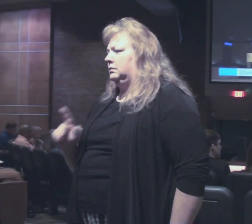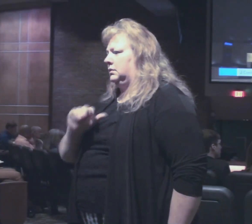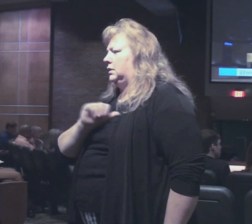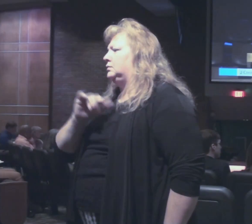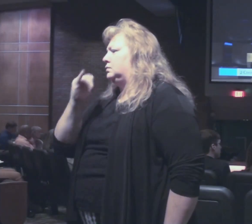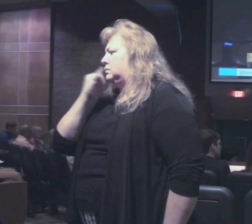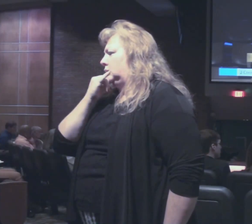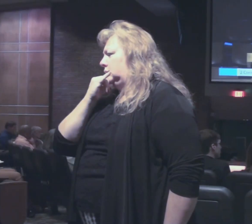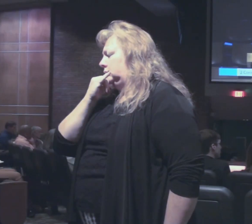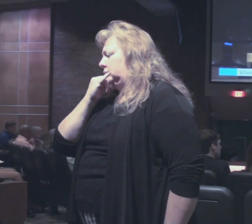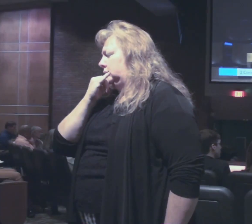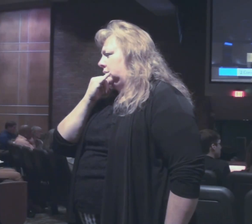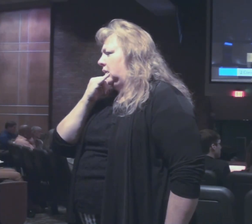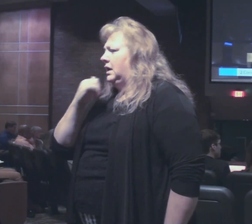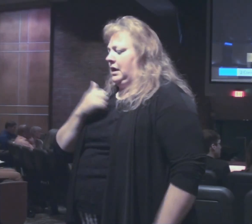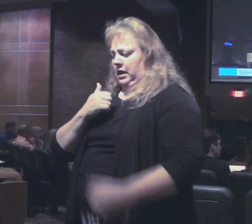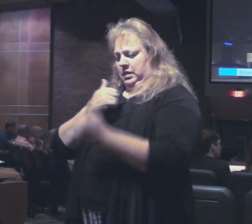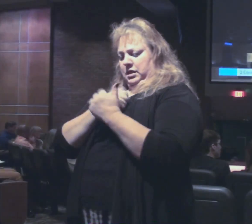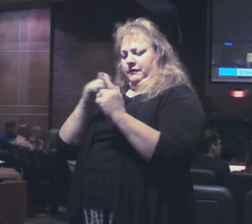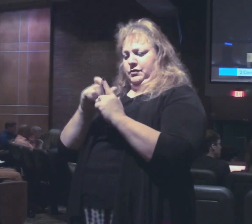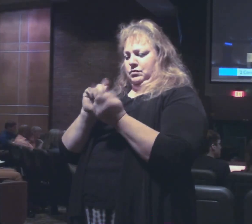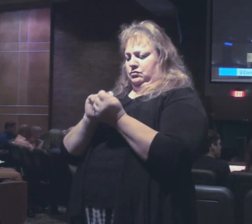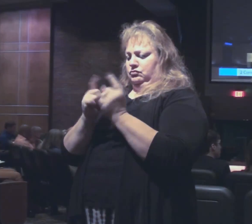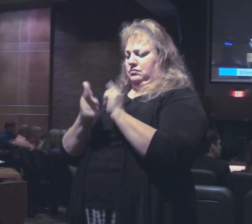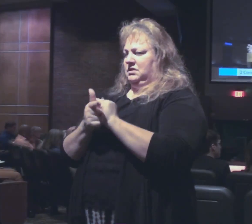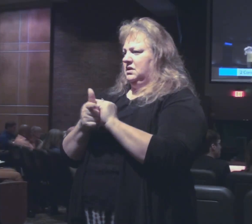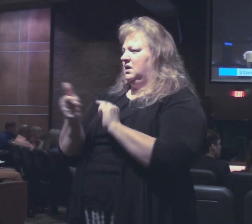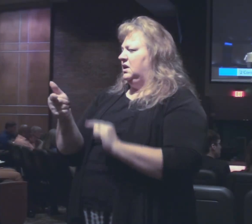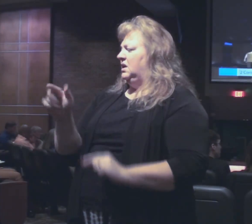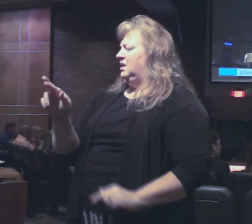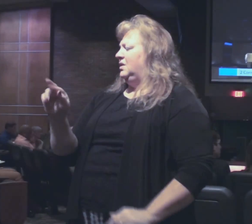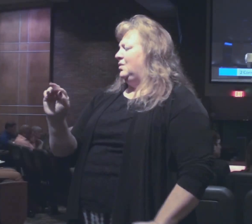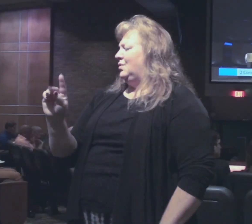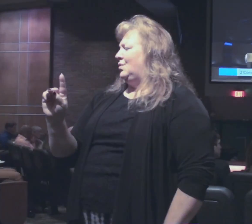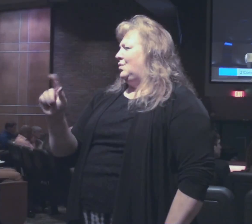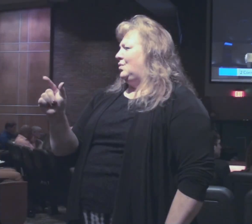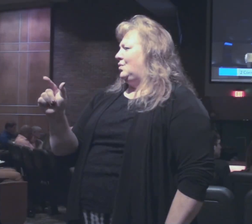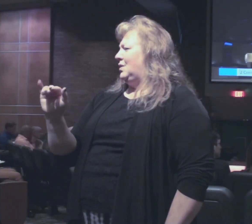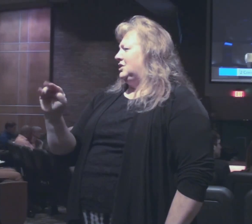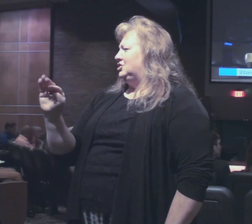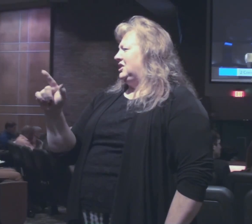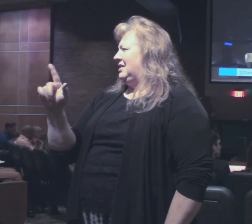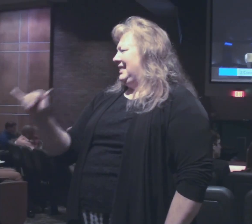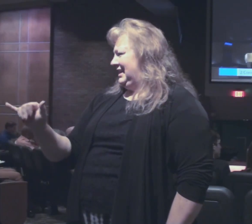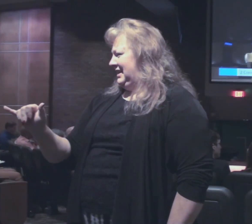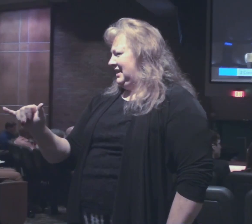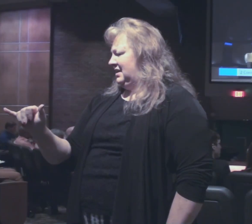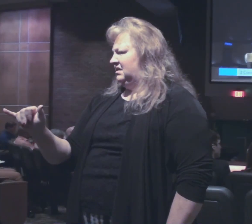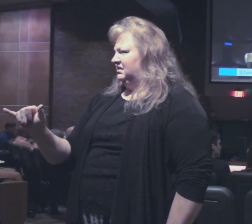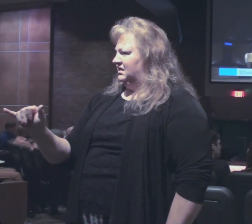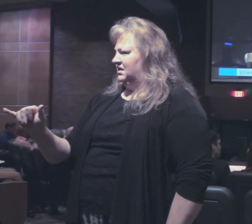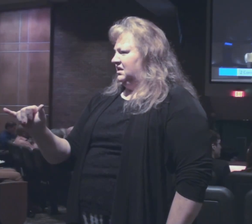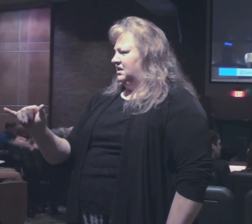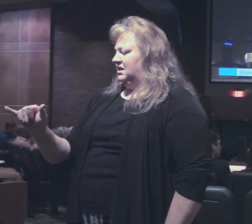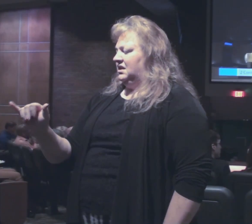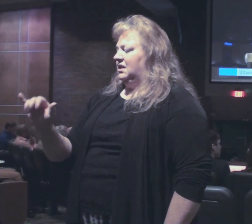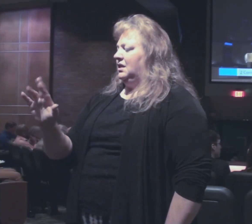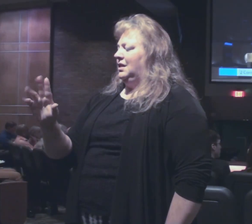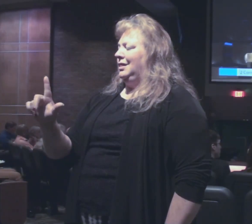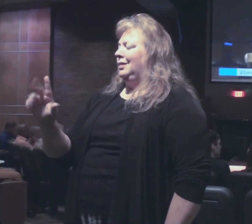I love that word translated grudgingly for what it conveys. Lupe